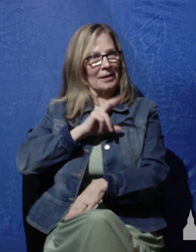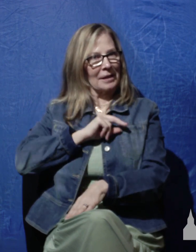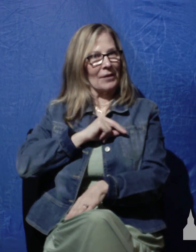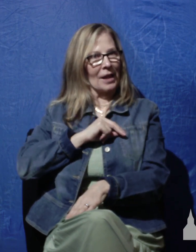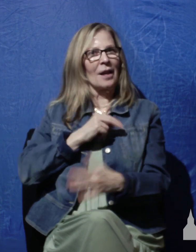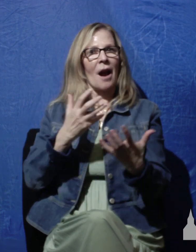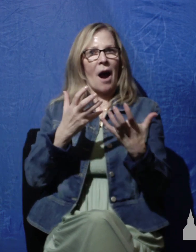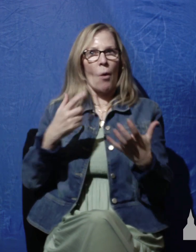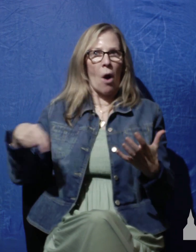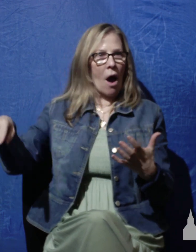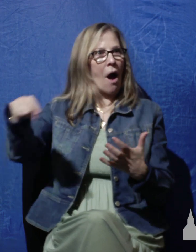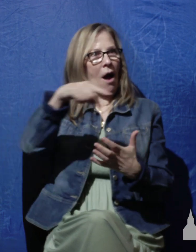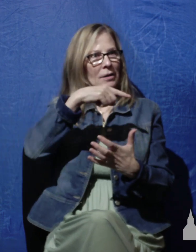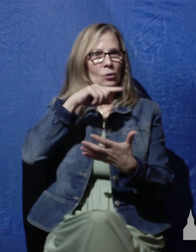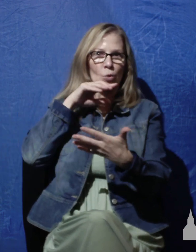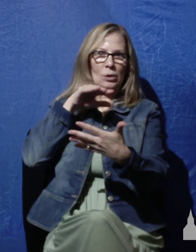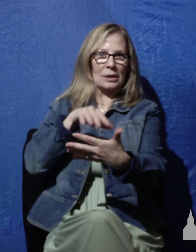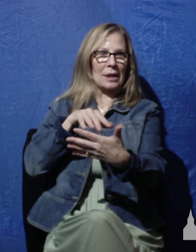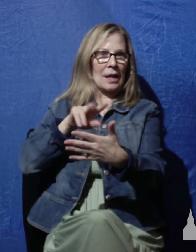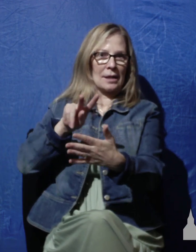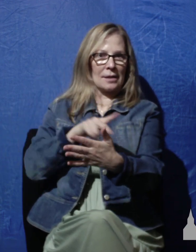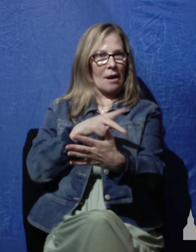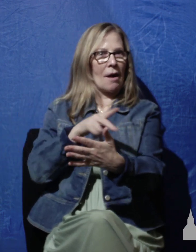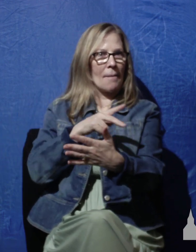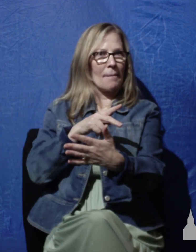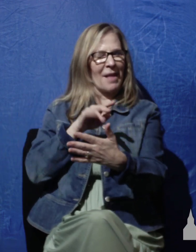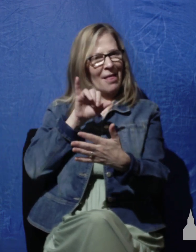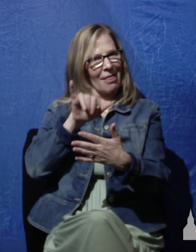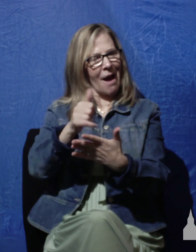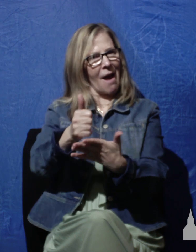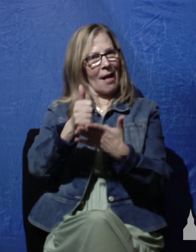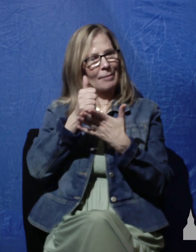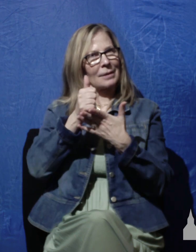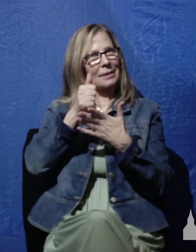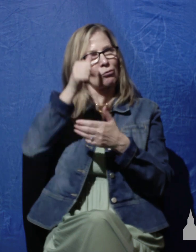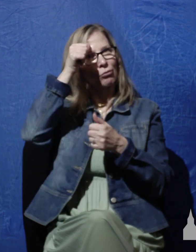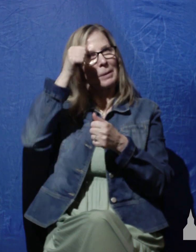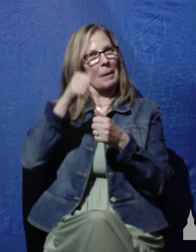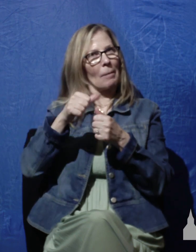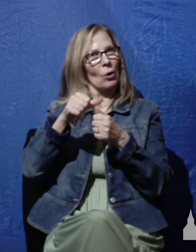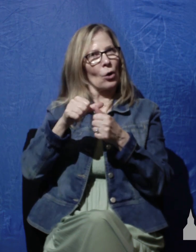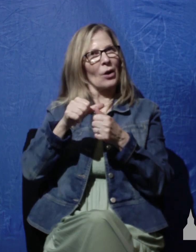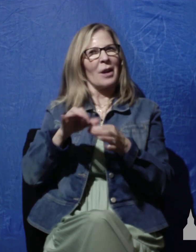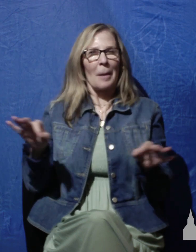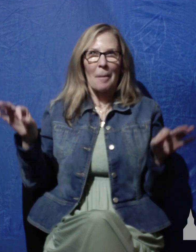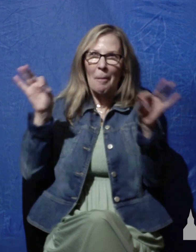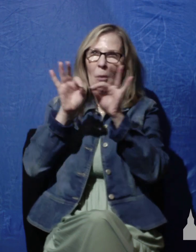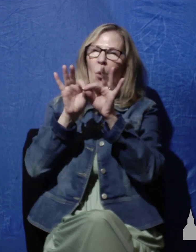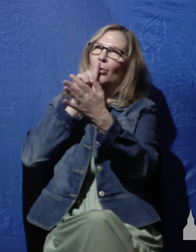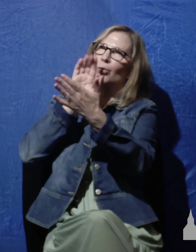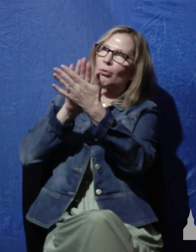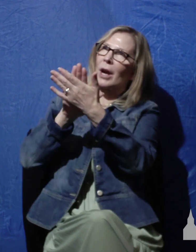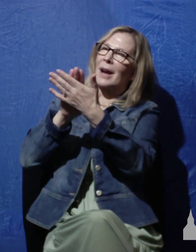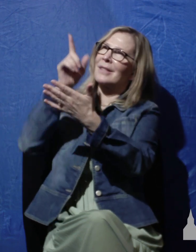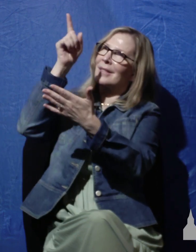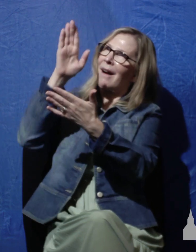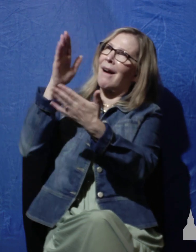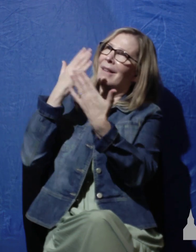us to study a psalm that reminds us not only of the importance of praising God by thanking him, but